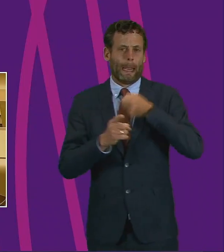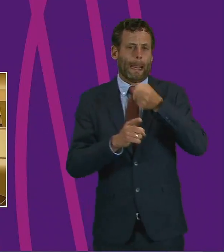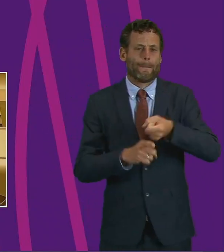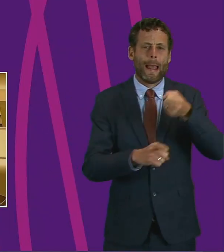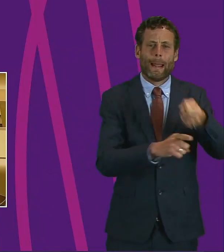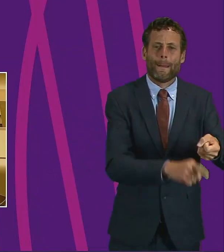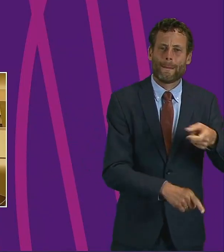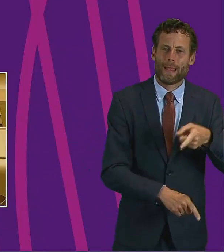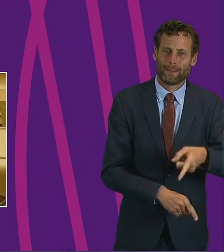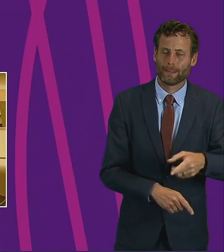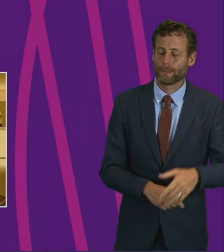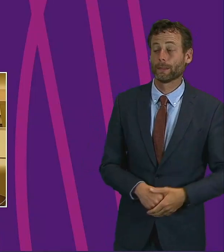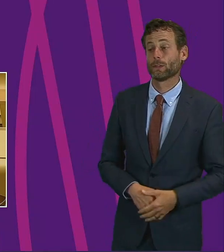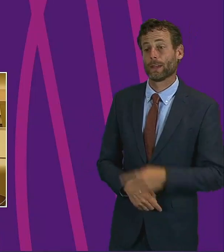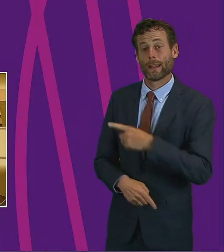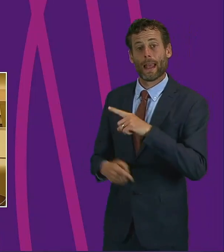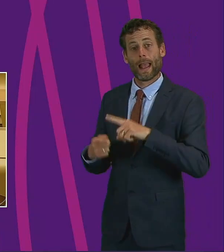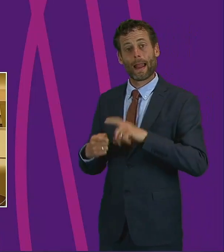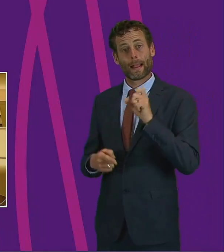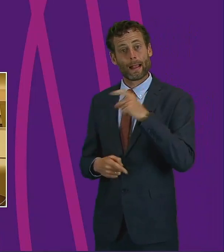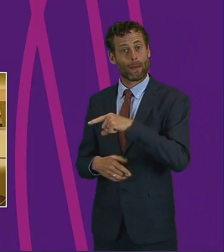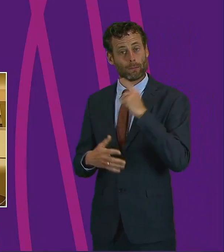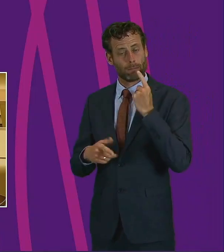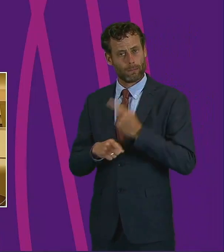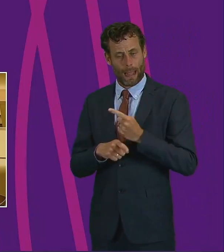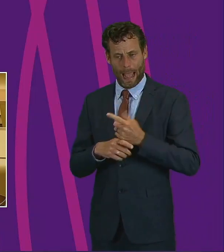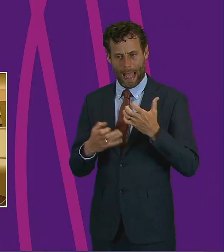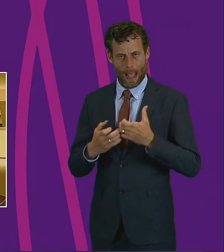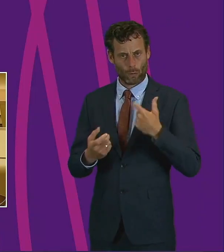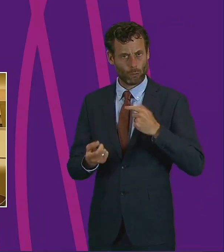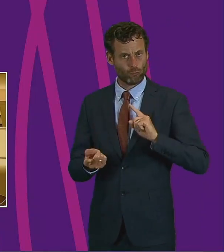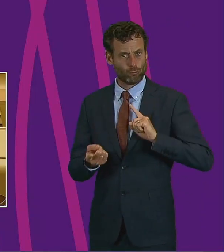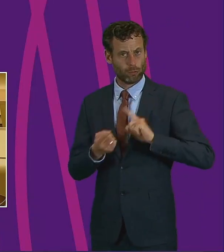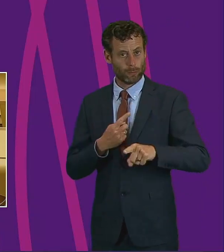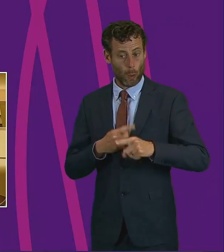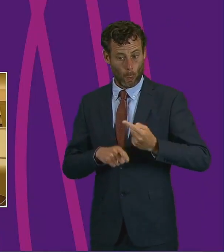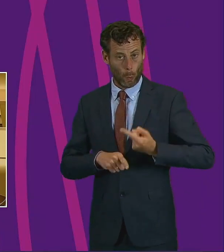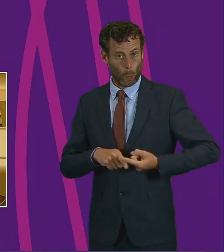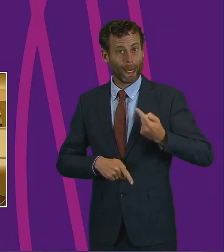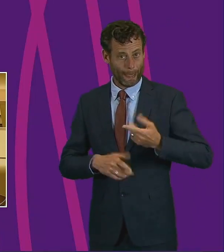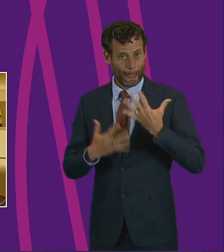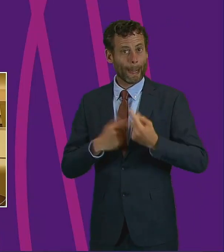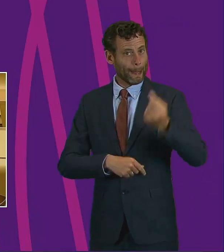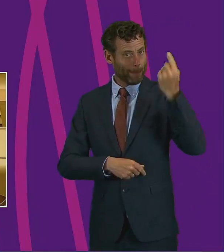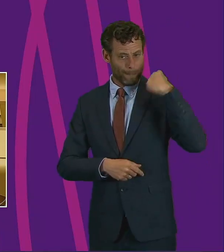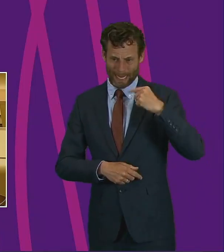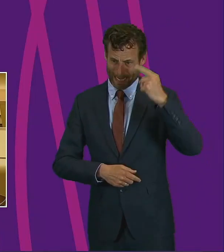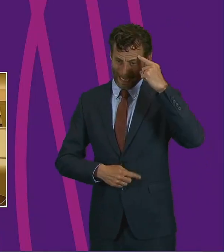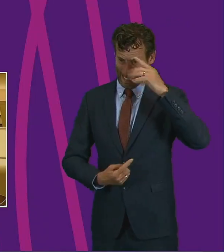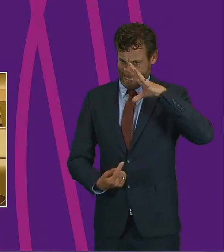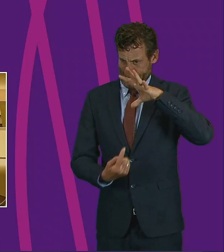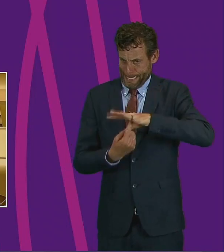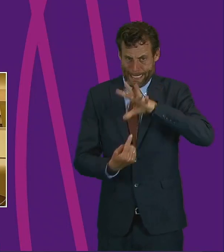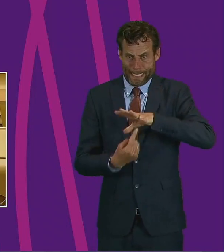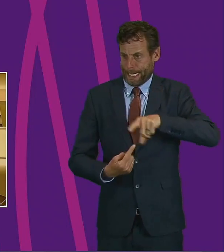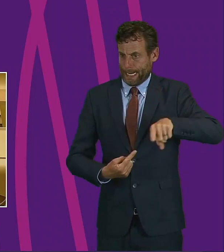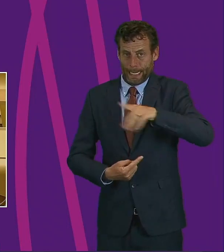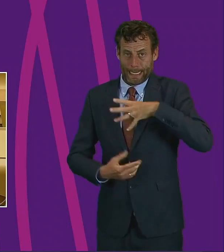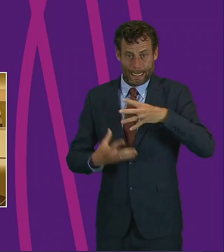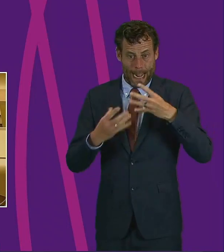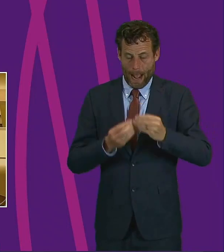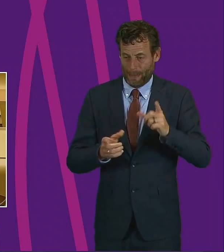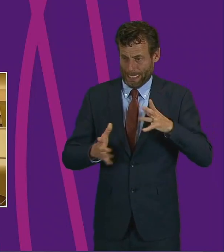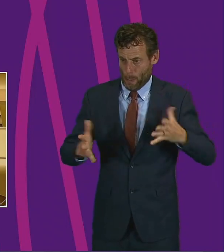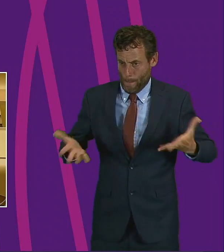Campbell pointed out earlier, we have done this to ensure that the immediate needs were addressed. This crisis has, as many members have pointed out,